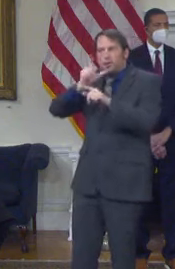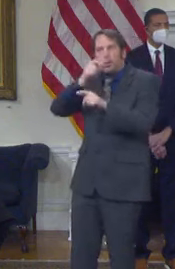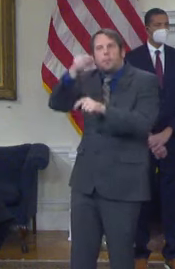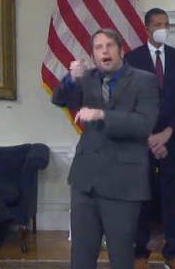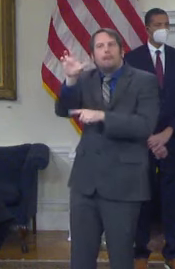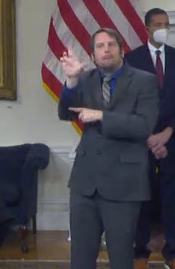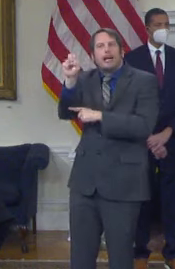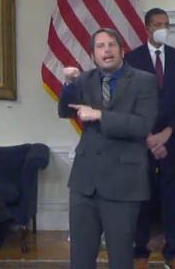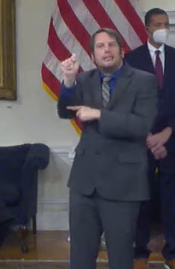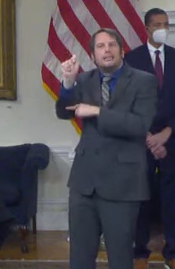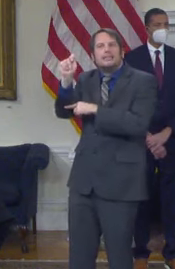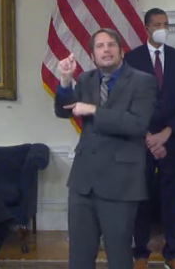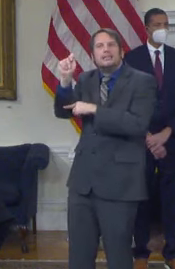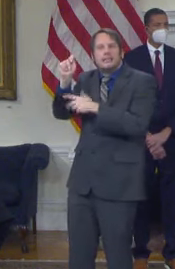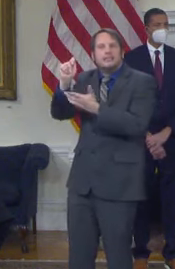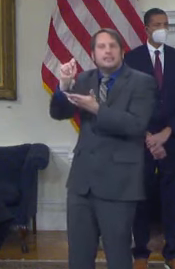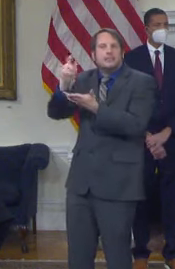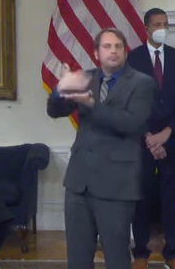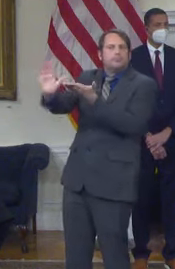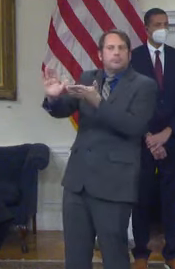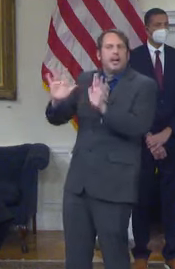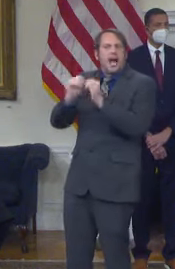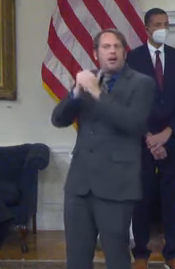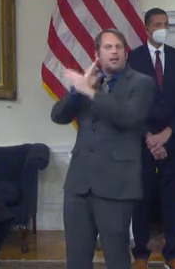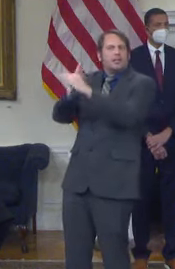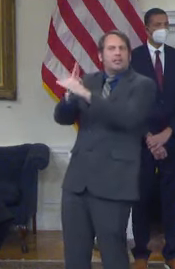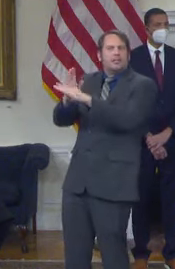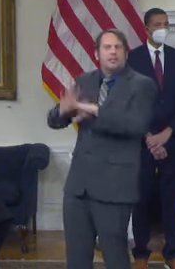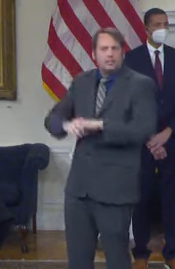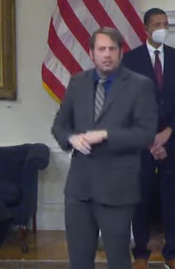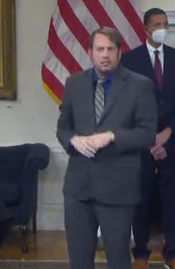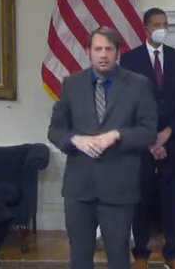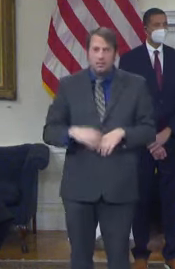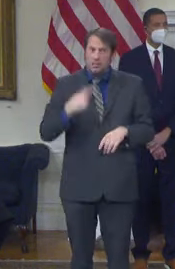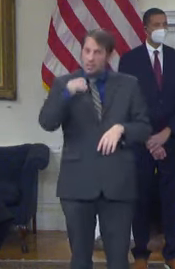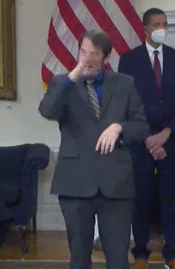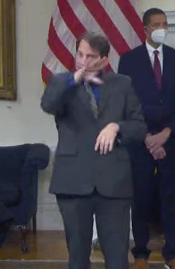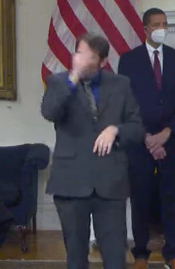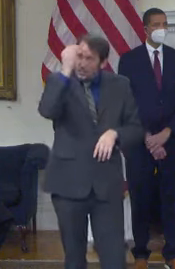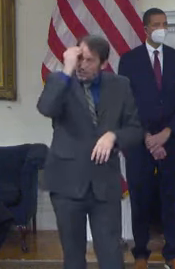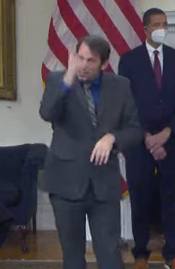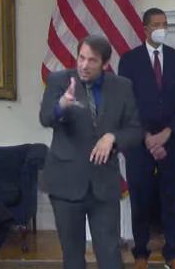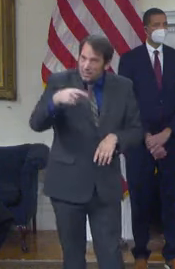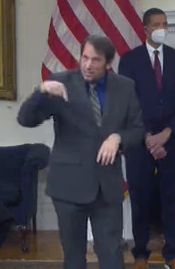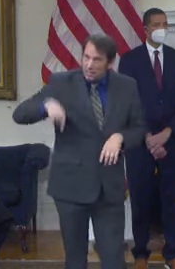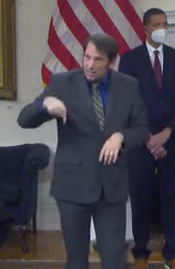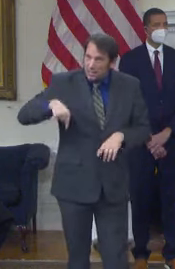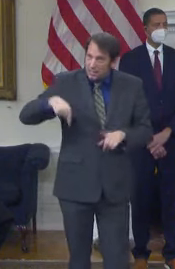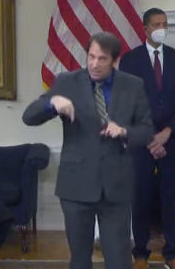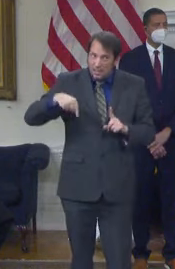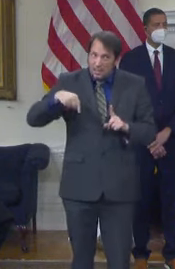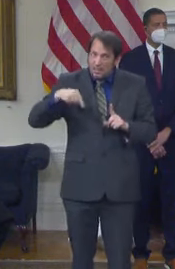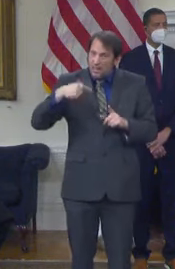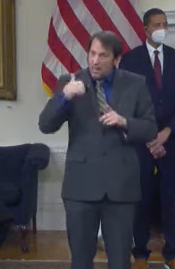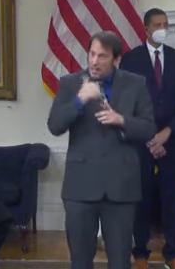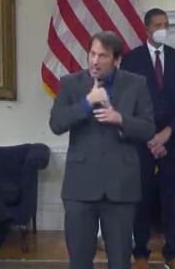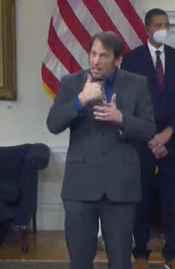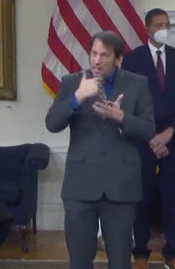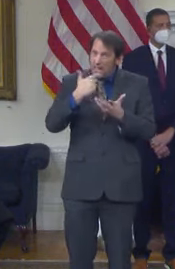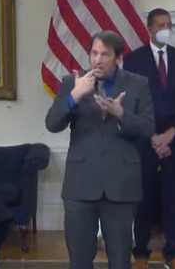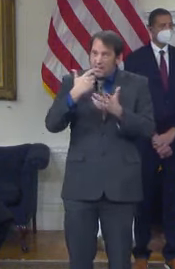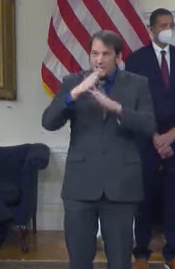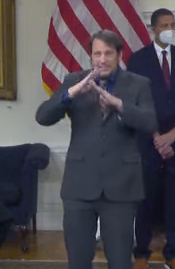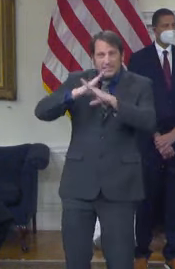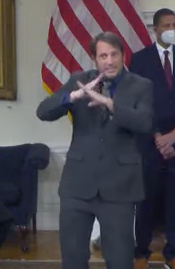We started it before the federal government provided it. Right now, our eviction problem is the lowest it's been ever, much lower than before the pandemic started. So,